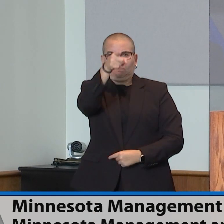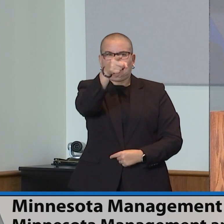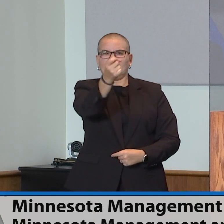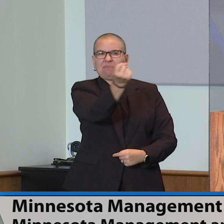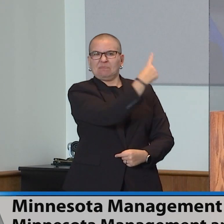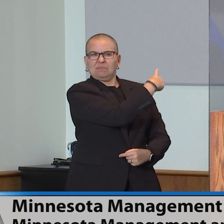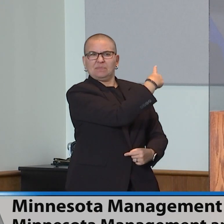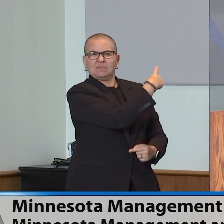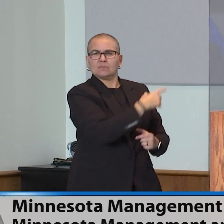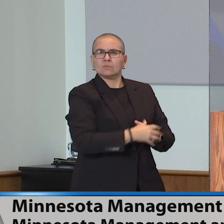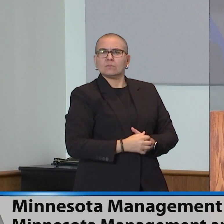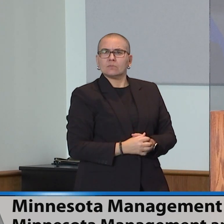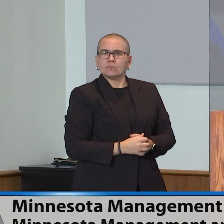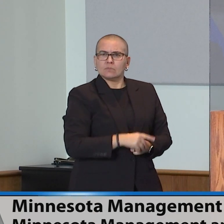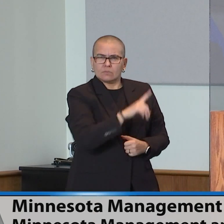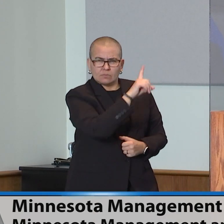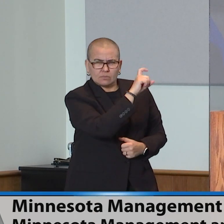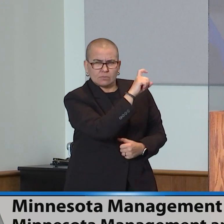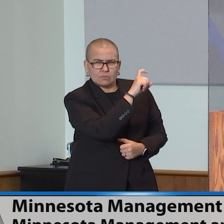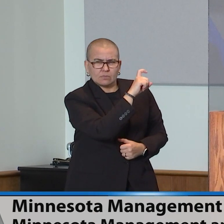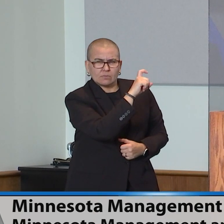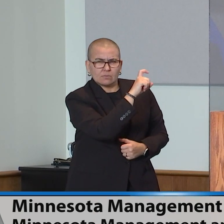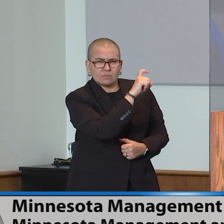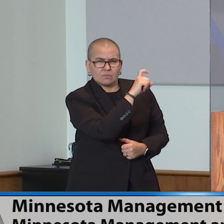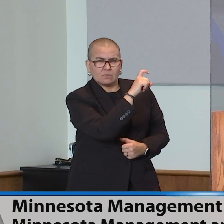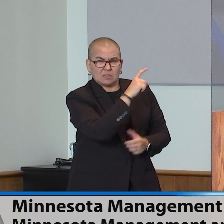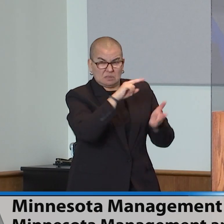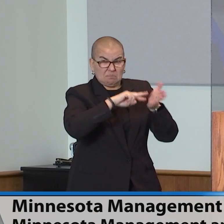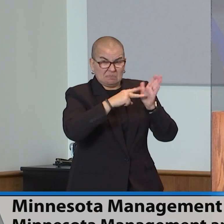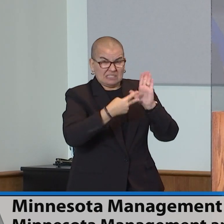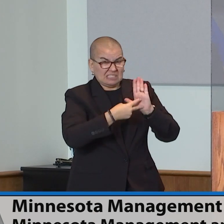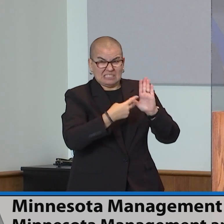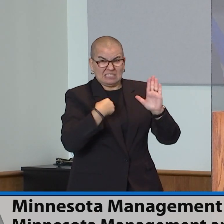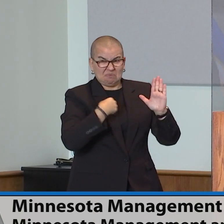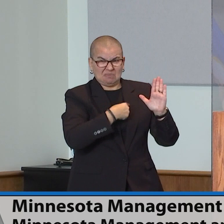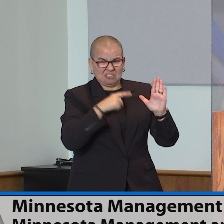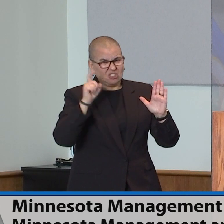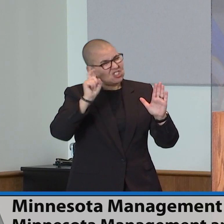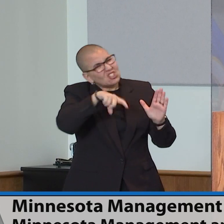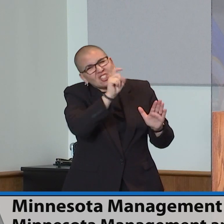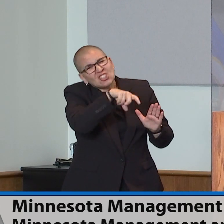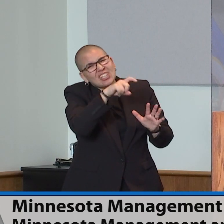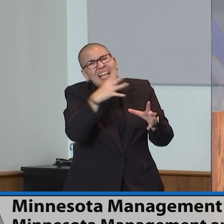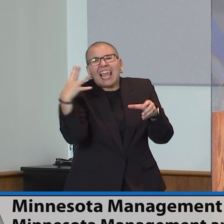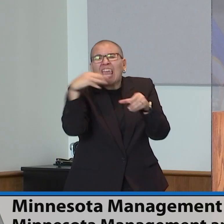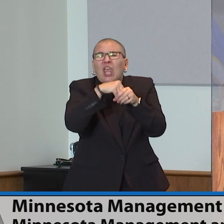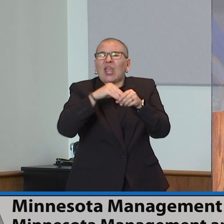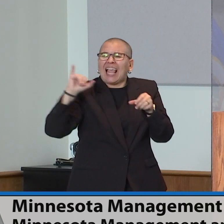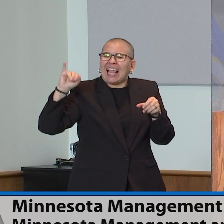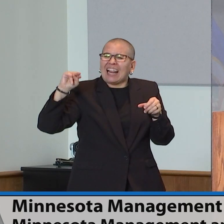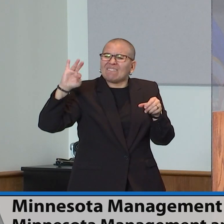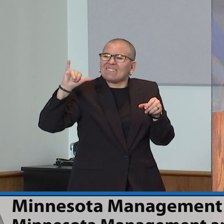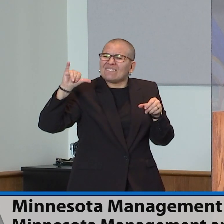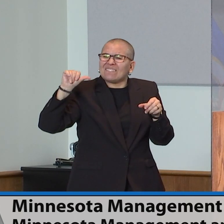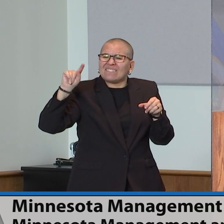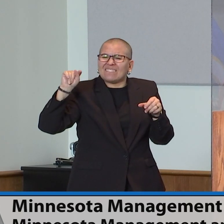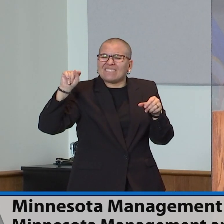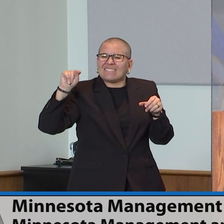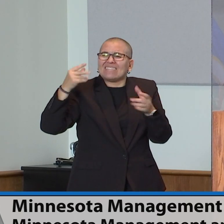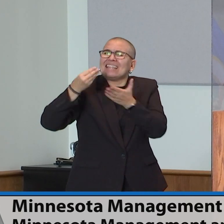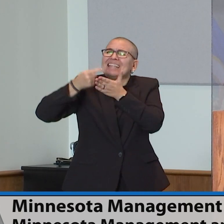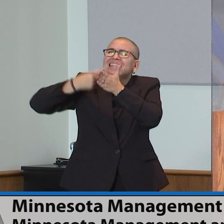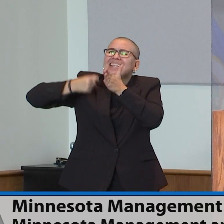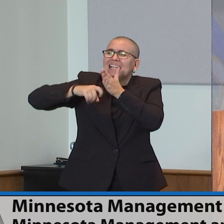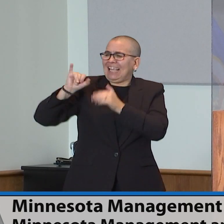Should go back into forecasts? It was removed. Should it be back in? Thank you for the question. Whether